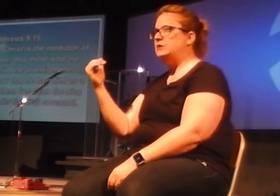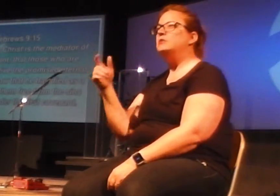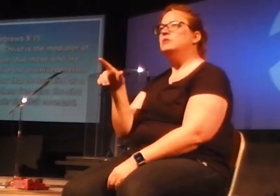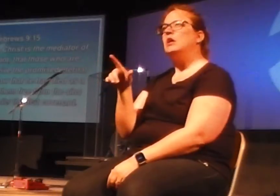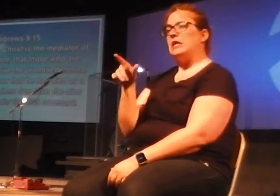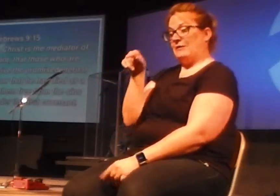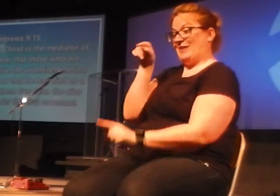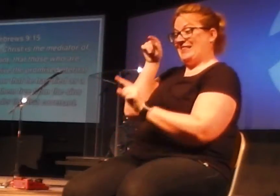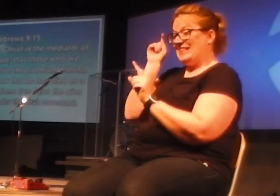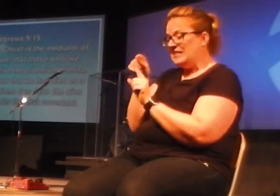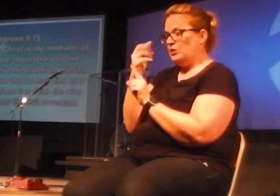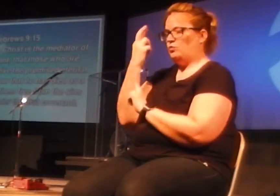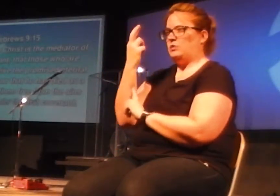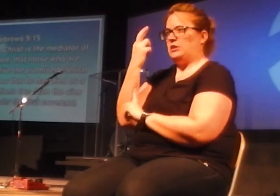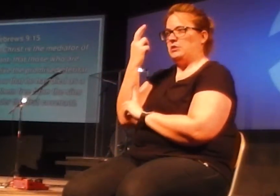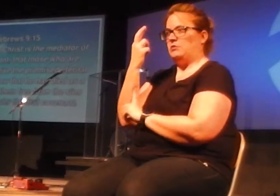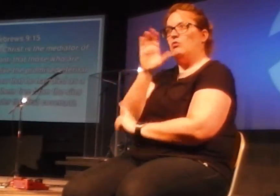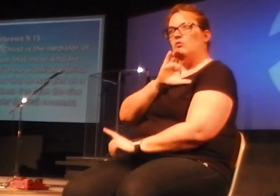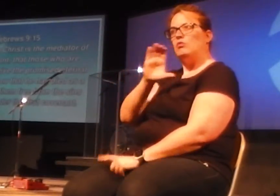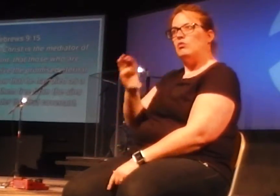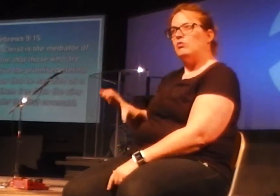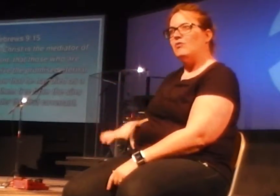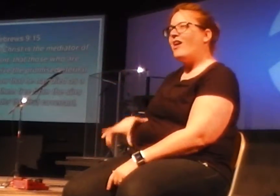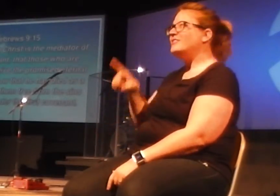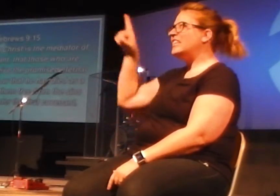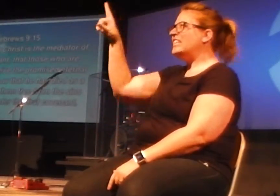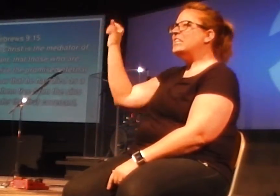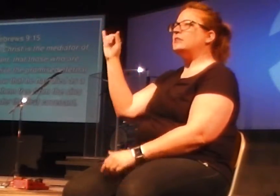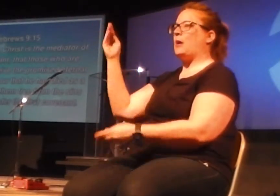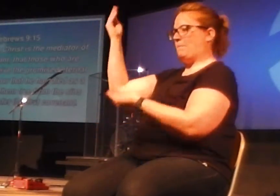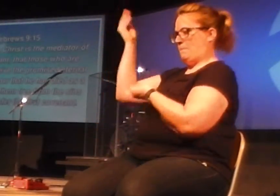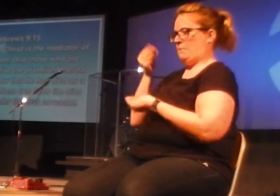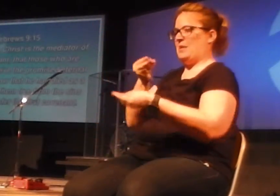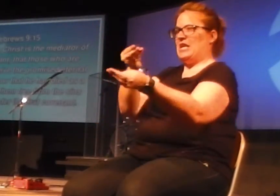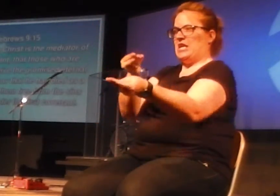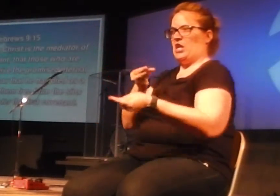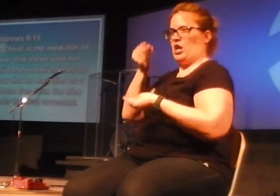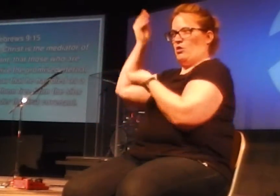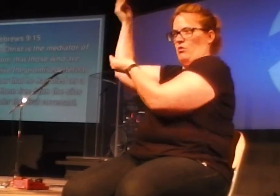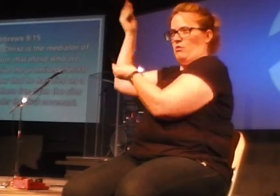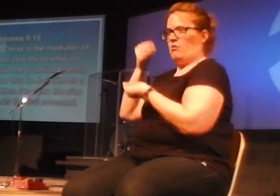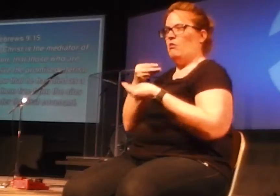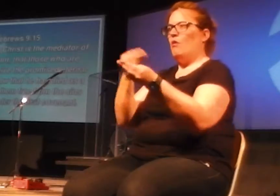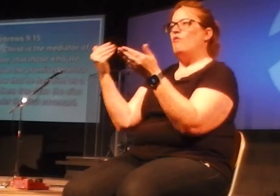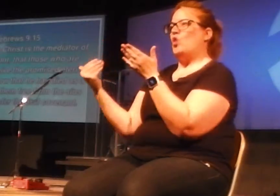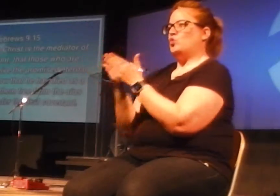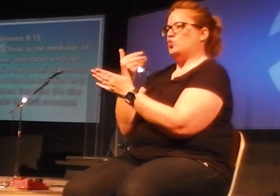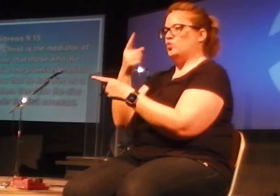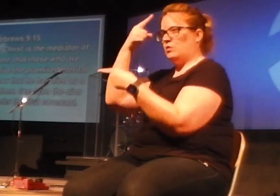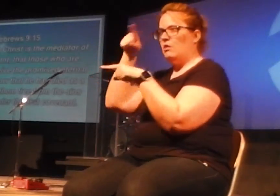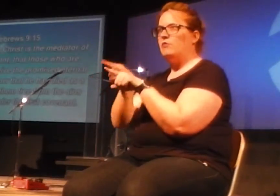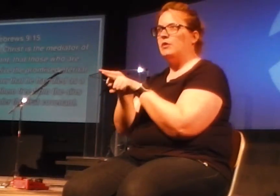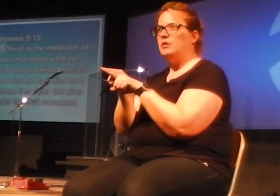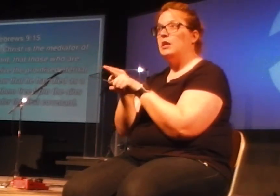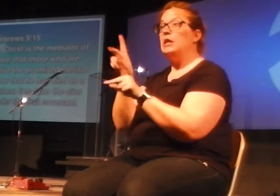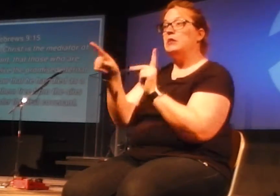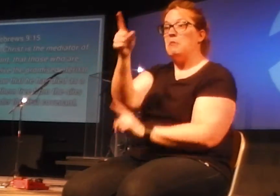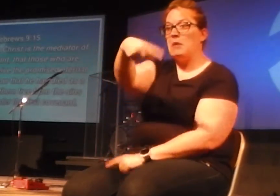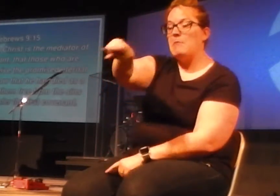reason, Christ is the mediator of a new covenant. That those who are called may